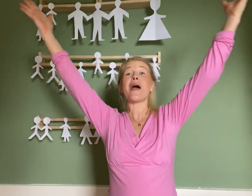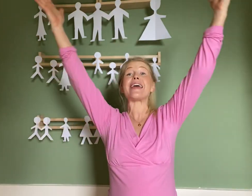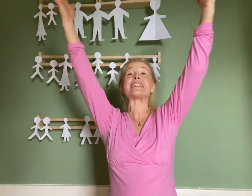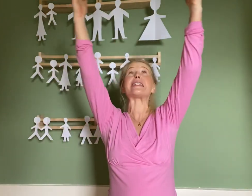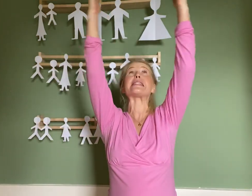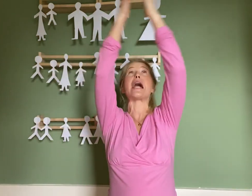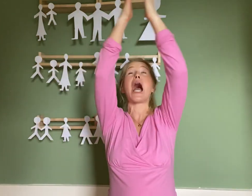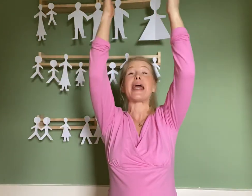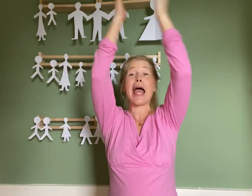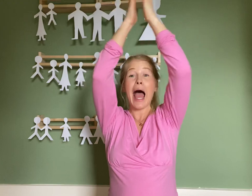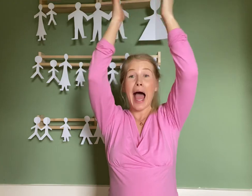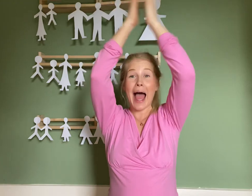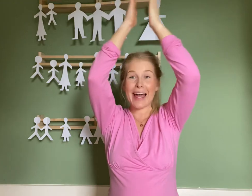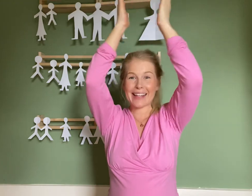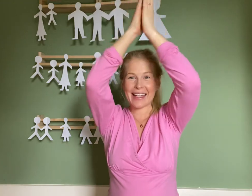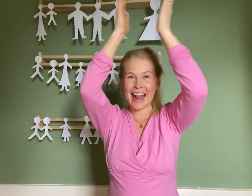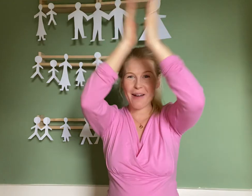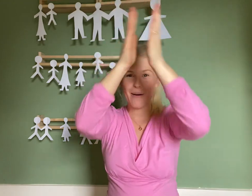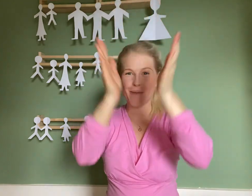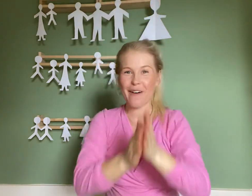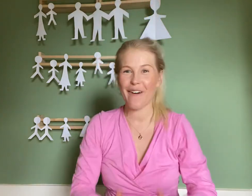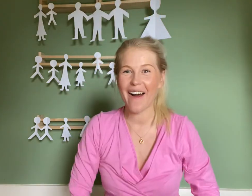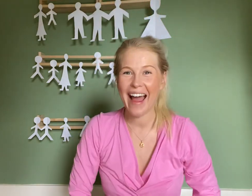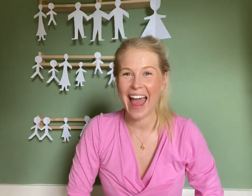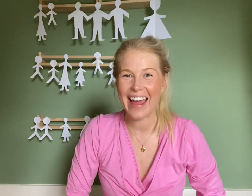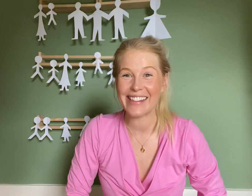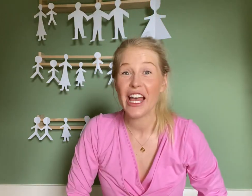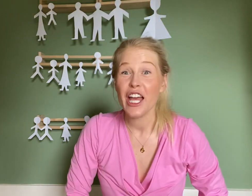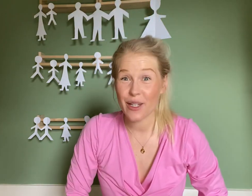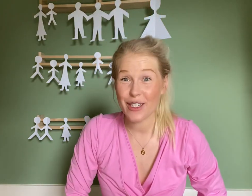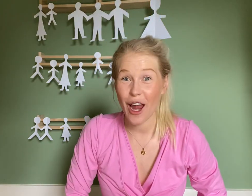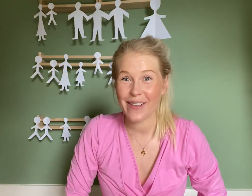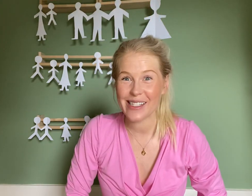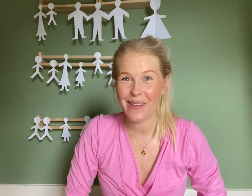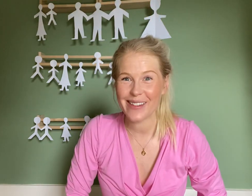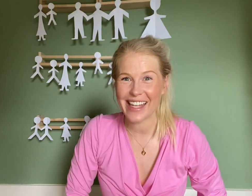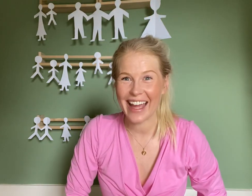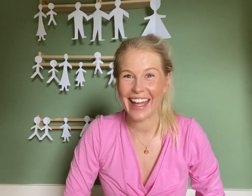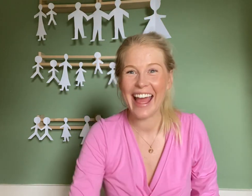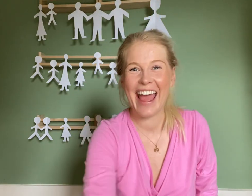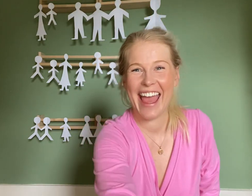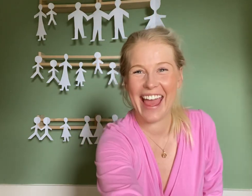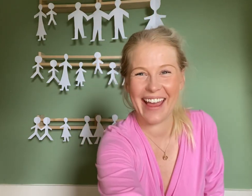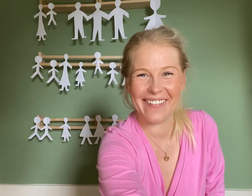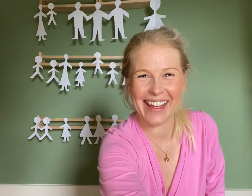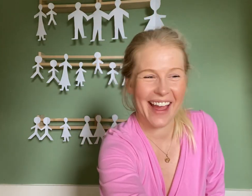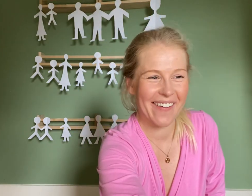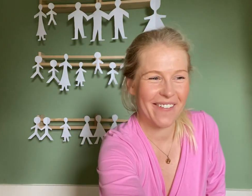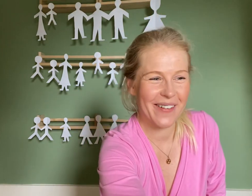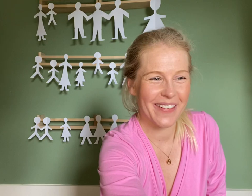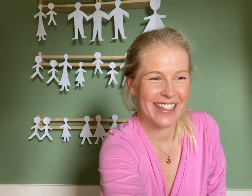way into the sky and clap above our heads. Shall we try it with some music? Here we go everybody.